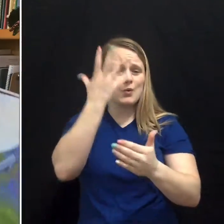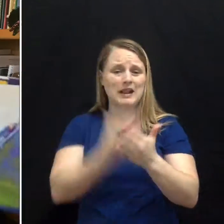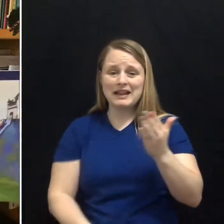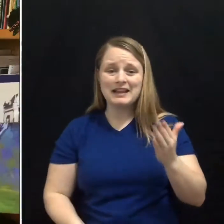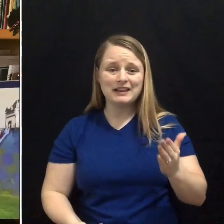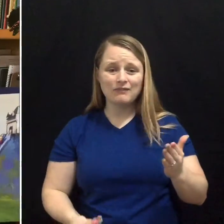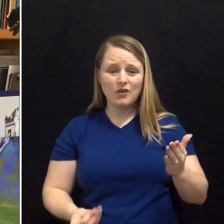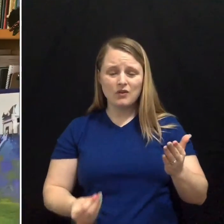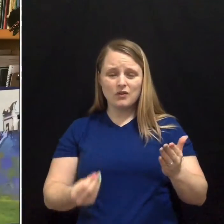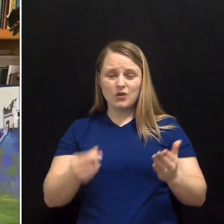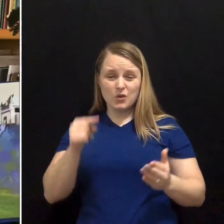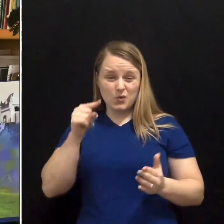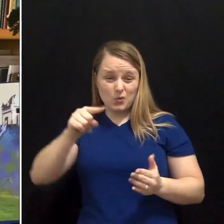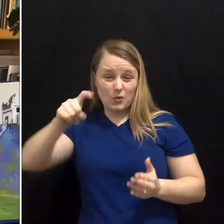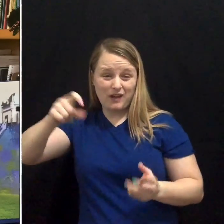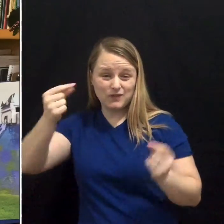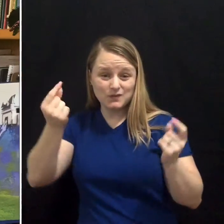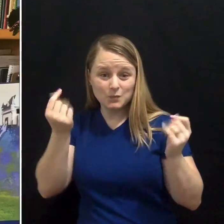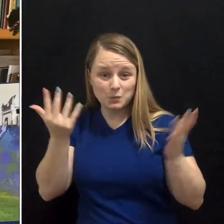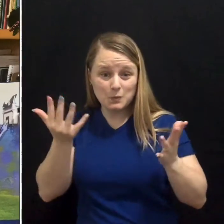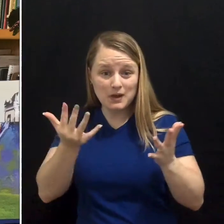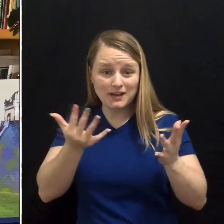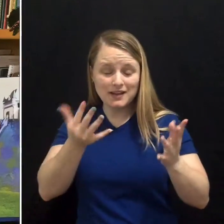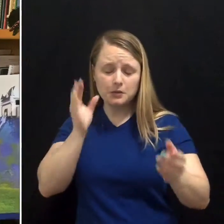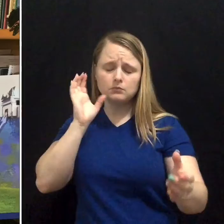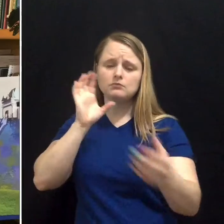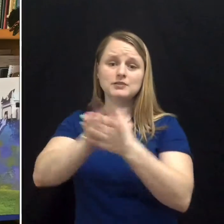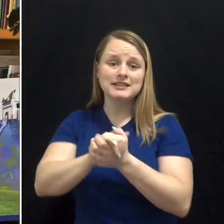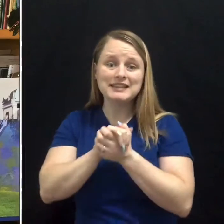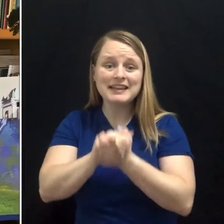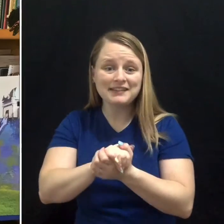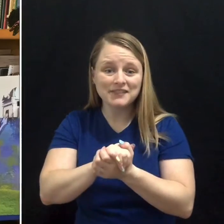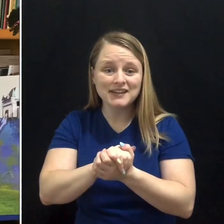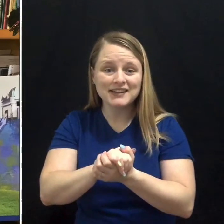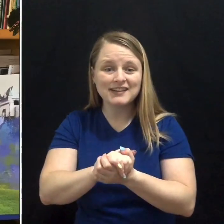All you have to do is believe.